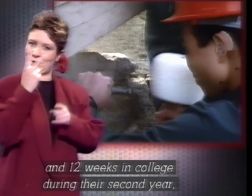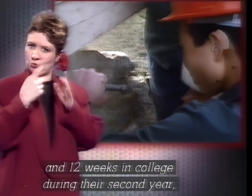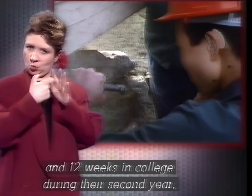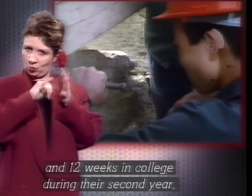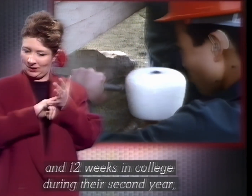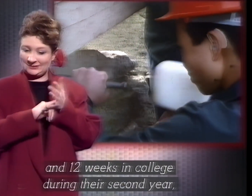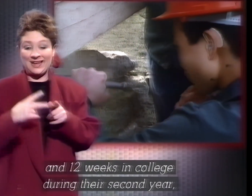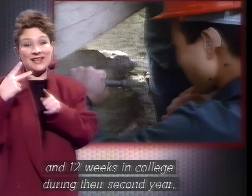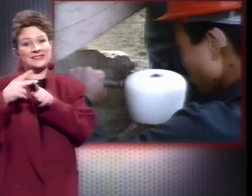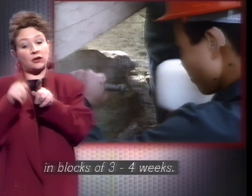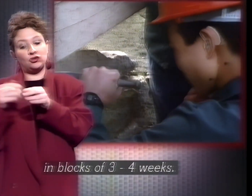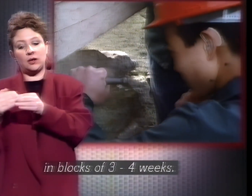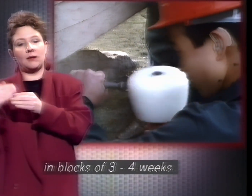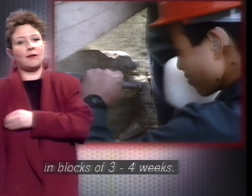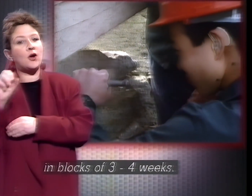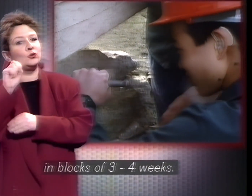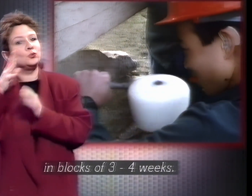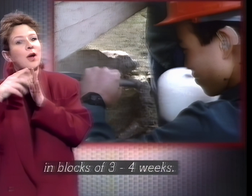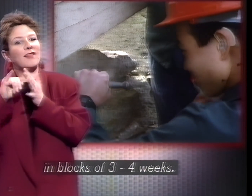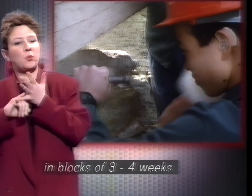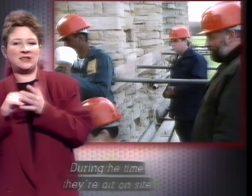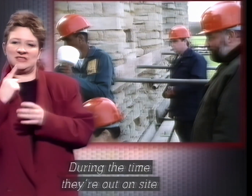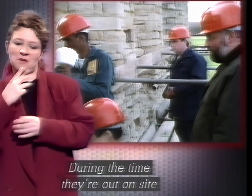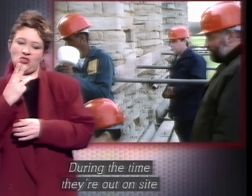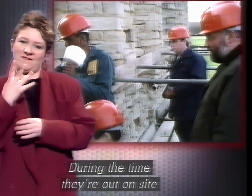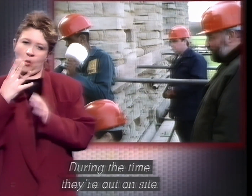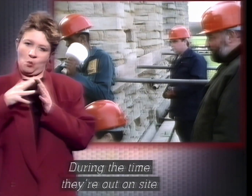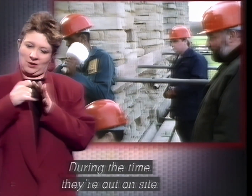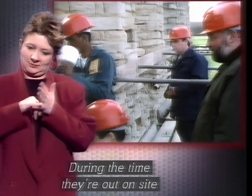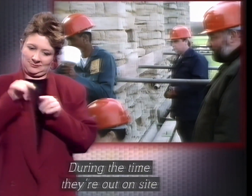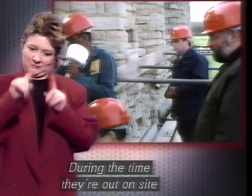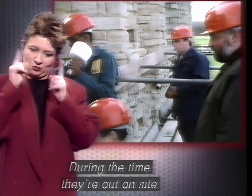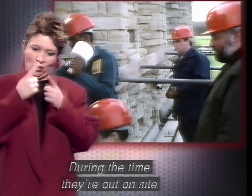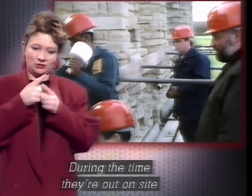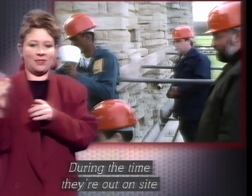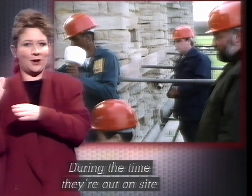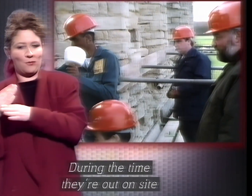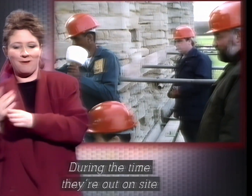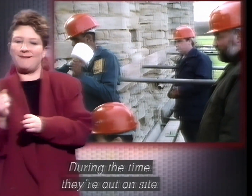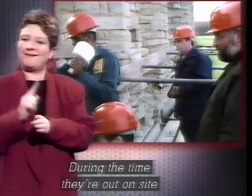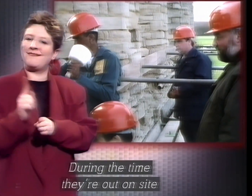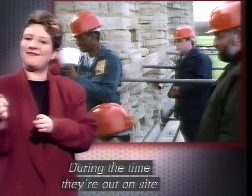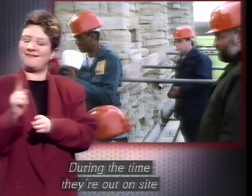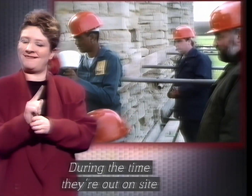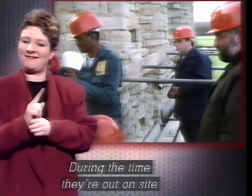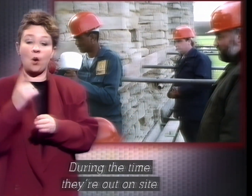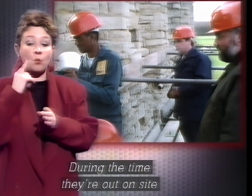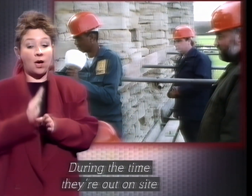in various blocks of three to four weeks. During the time they're out on site, they will be